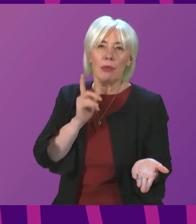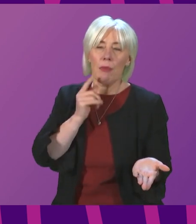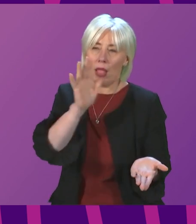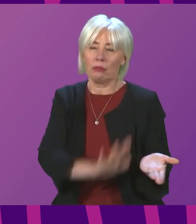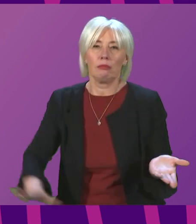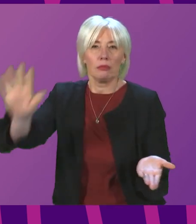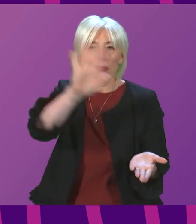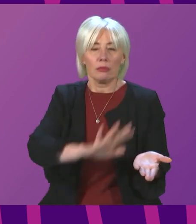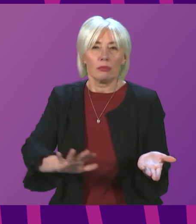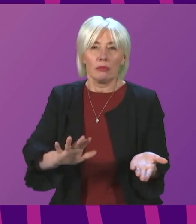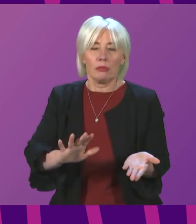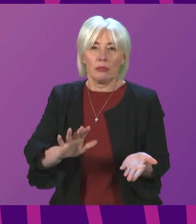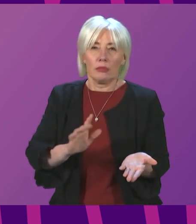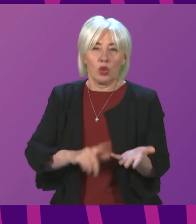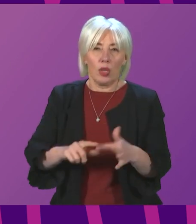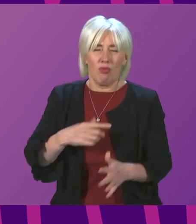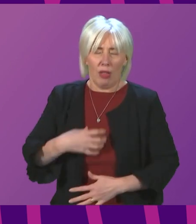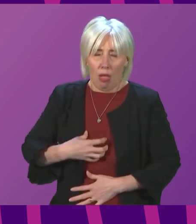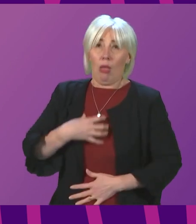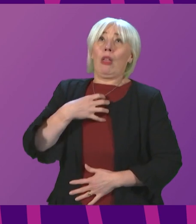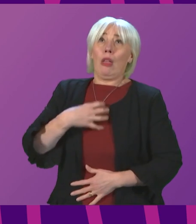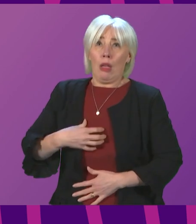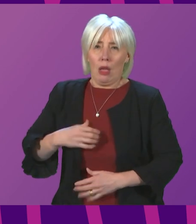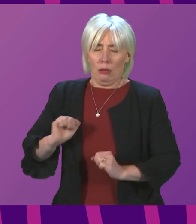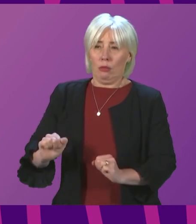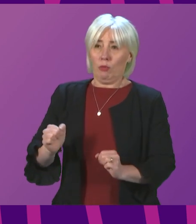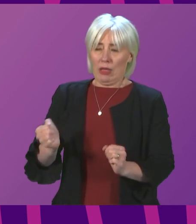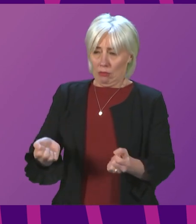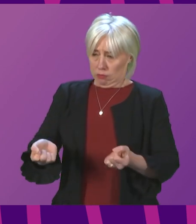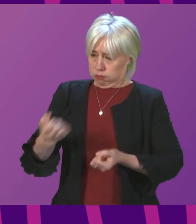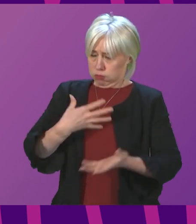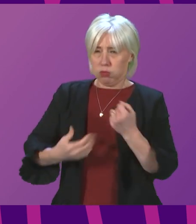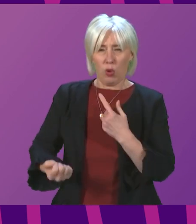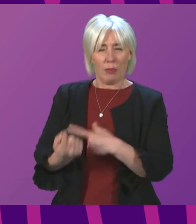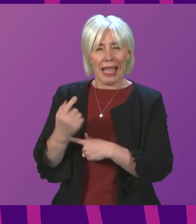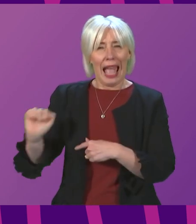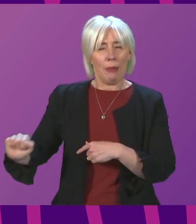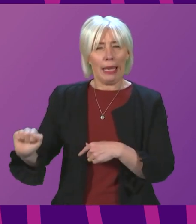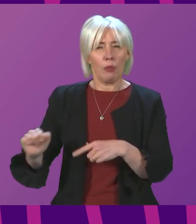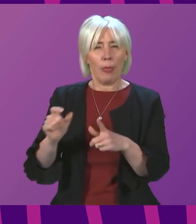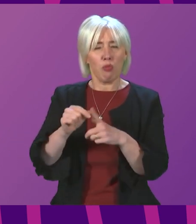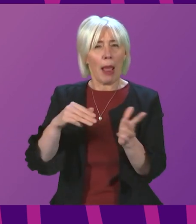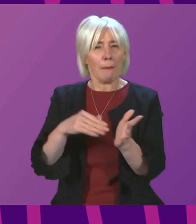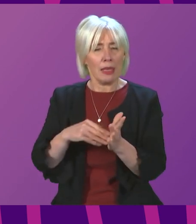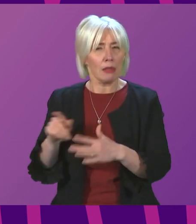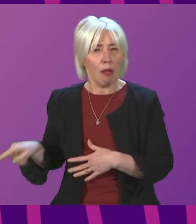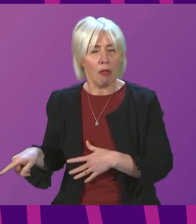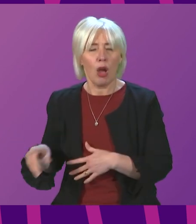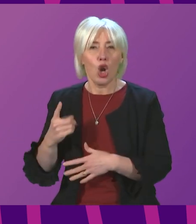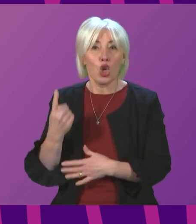country are aghast at the time the of health. And is the that just one